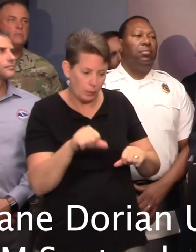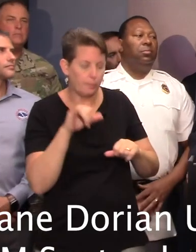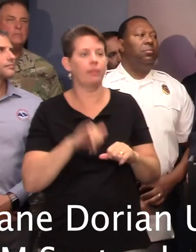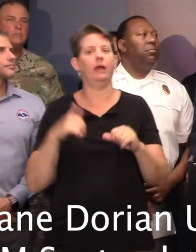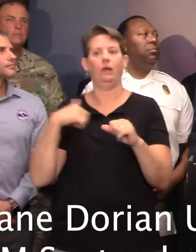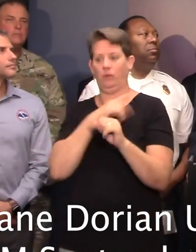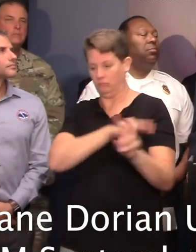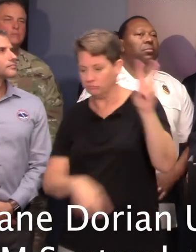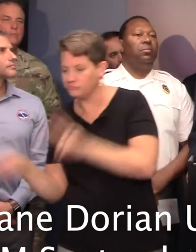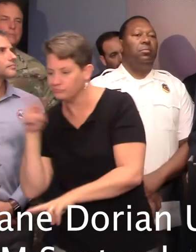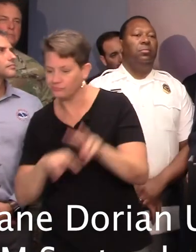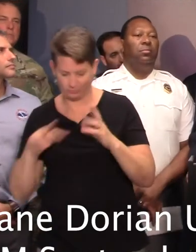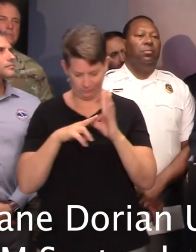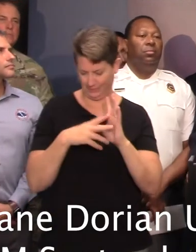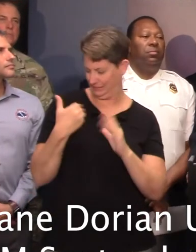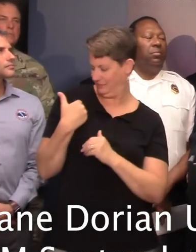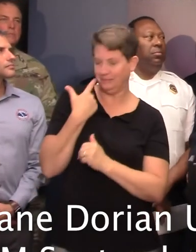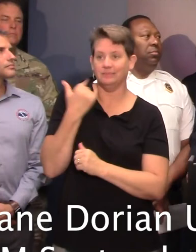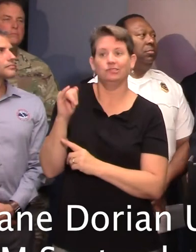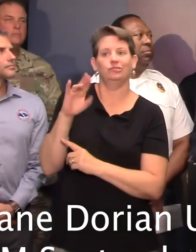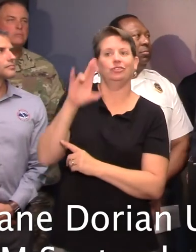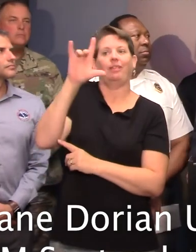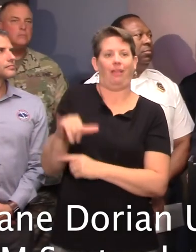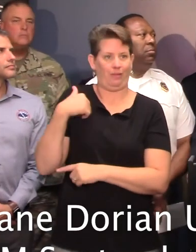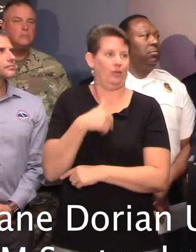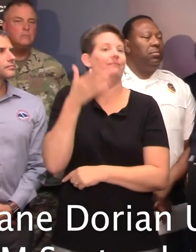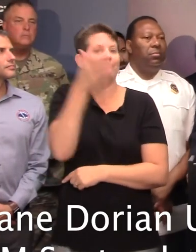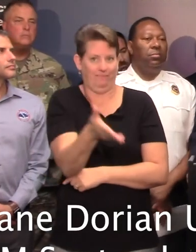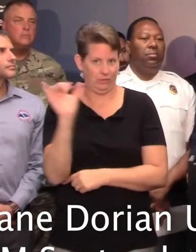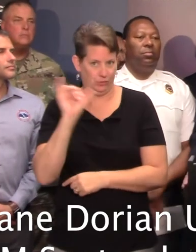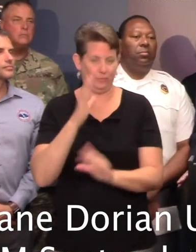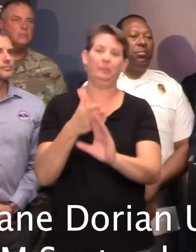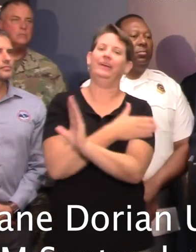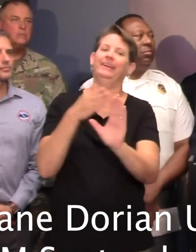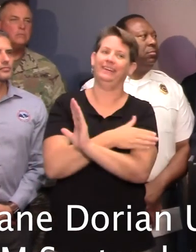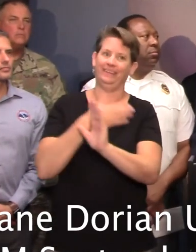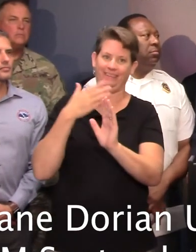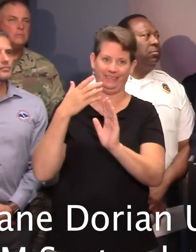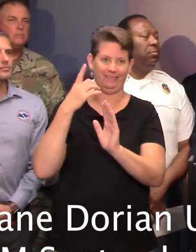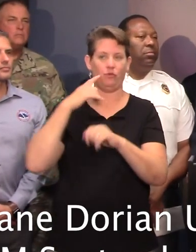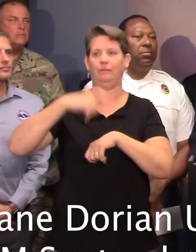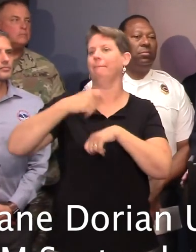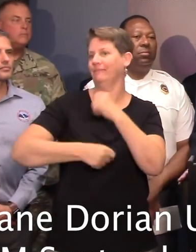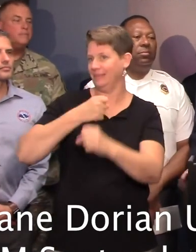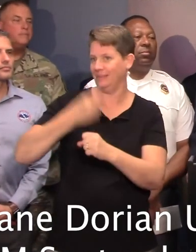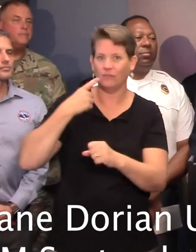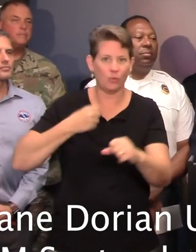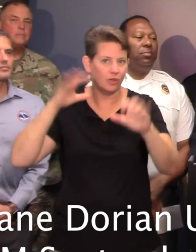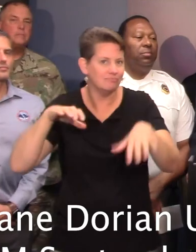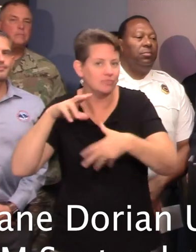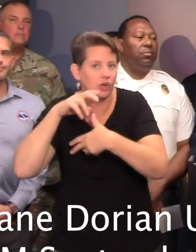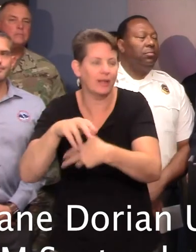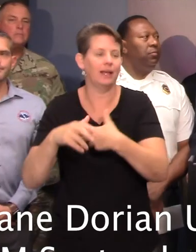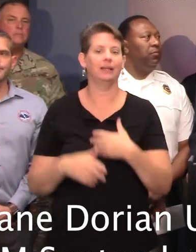out looking at the dams back in July as well. a pre-inventory before the season. But we